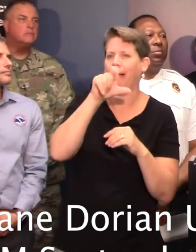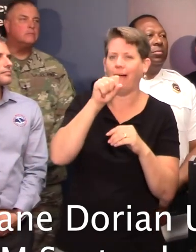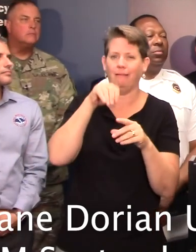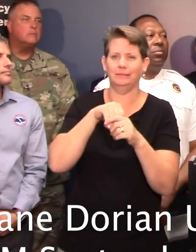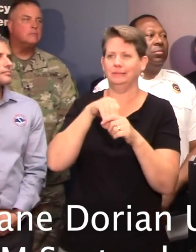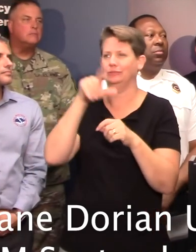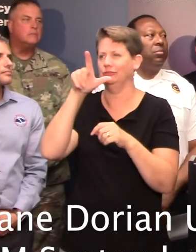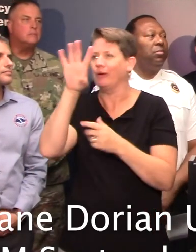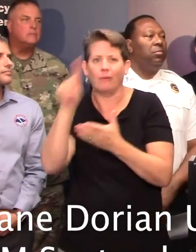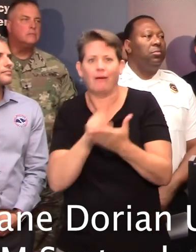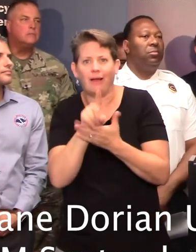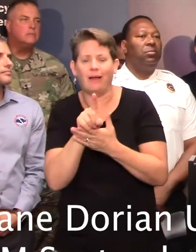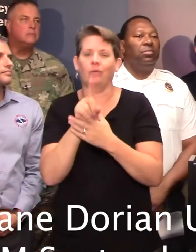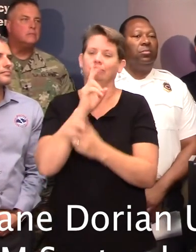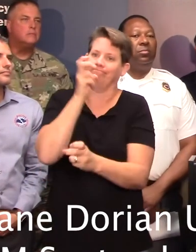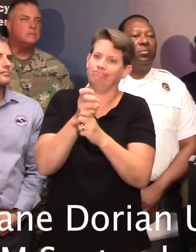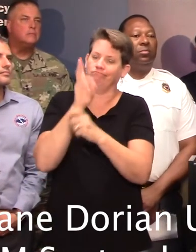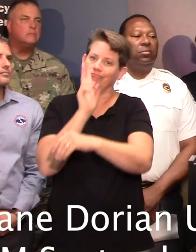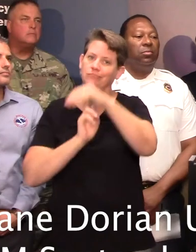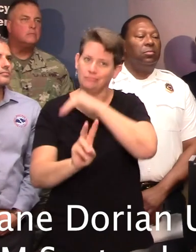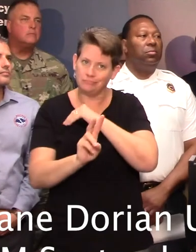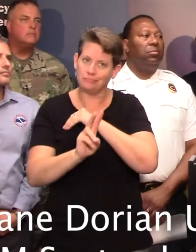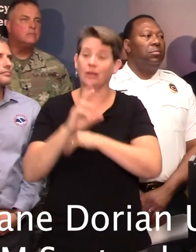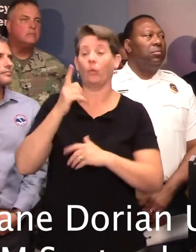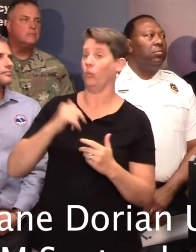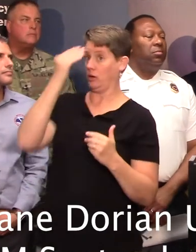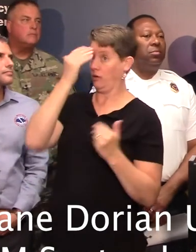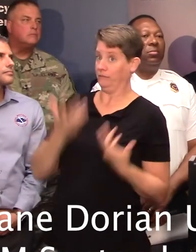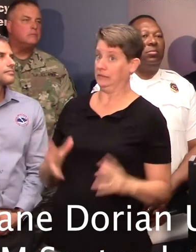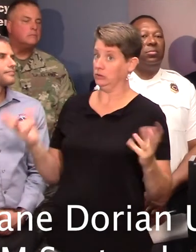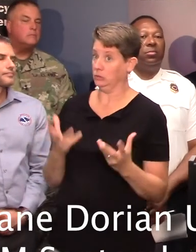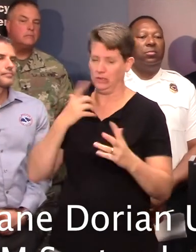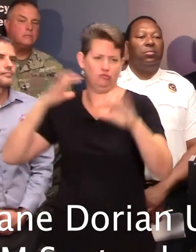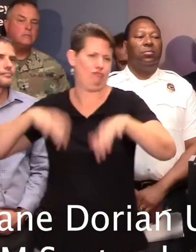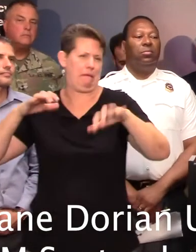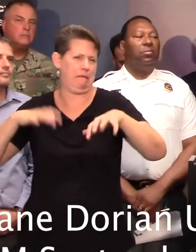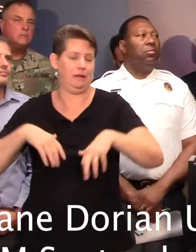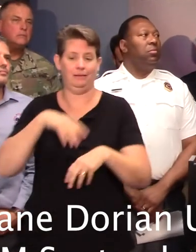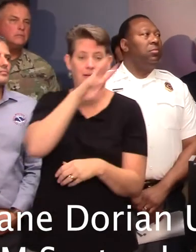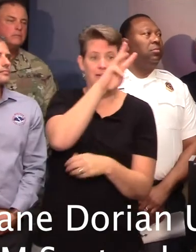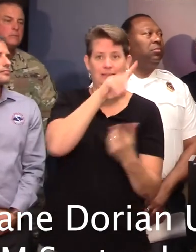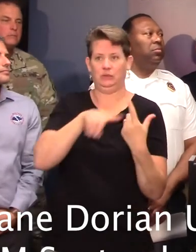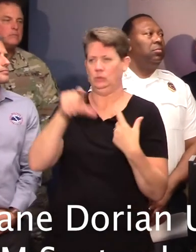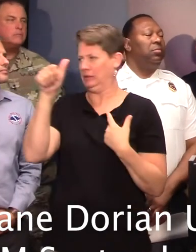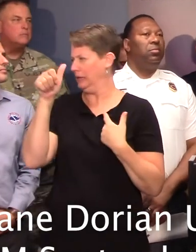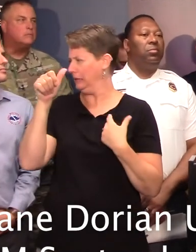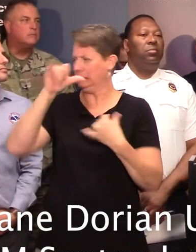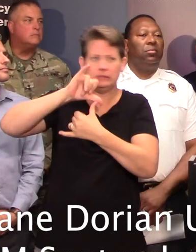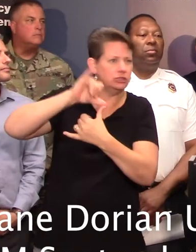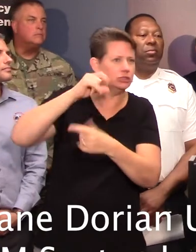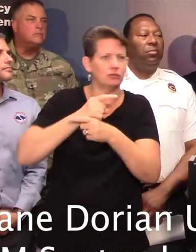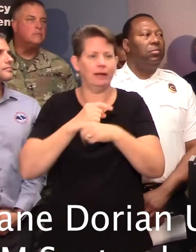So it's very difficult to predict, but we know that there'll be a lot of rain, I think 6 to 10 inches of rain is forecast, 6 to 8, 6 to 10,